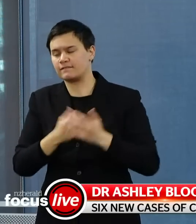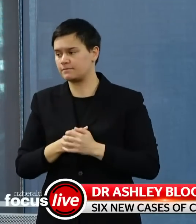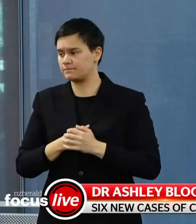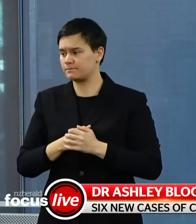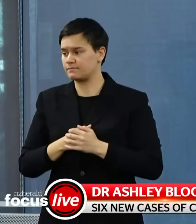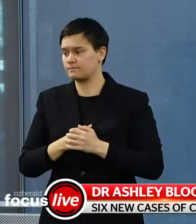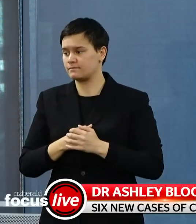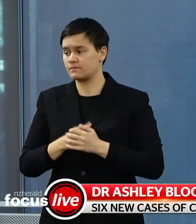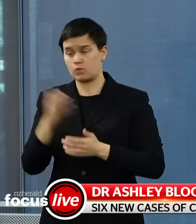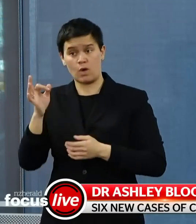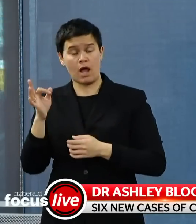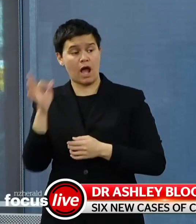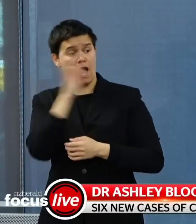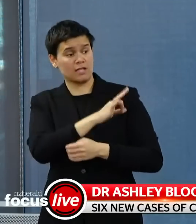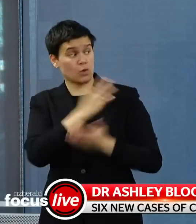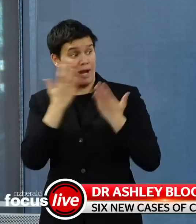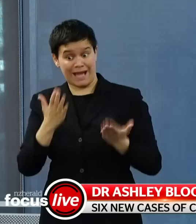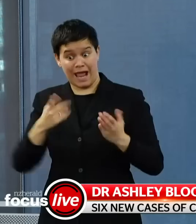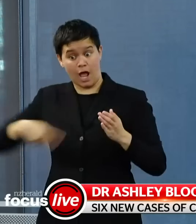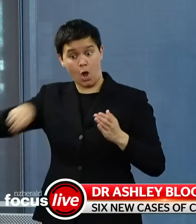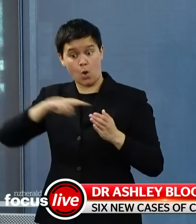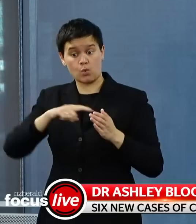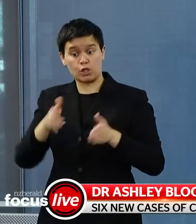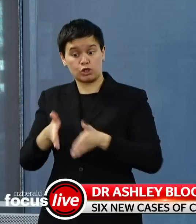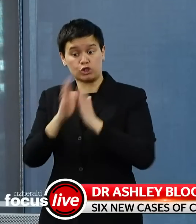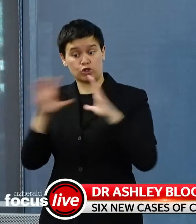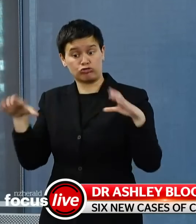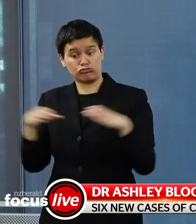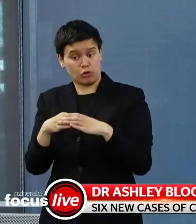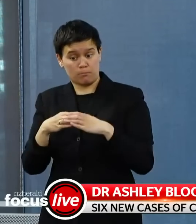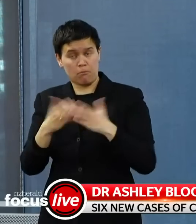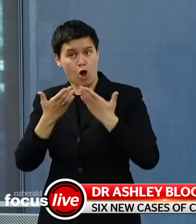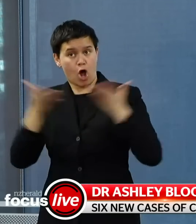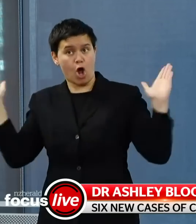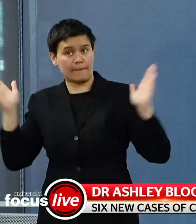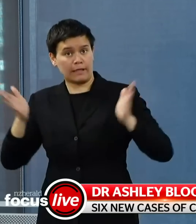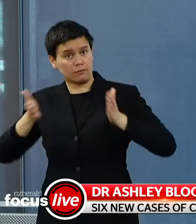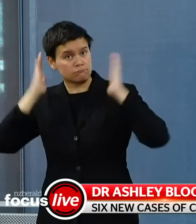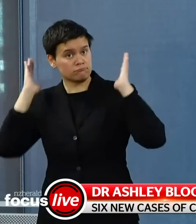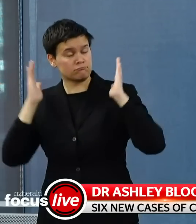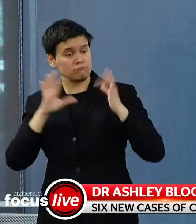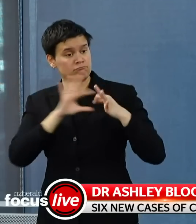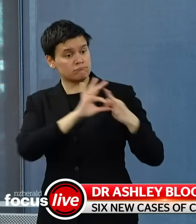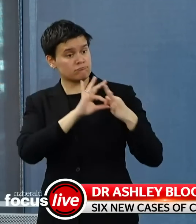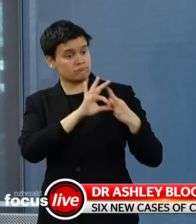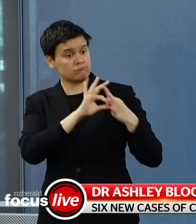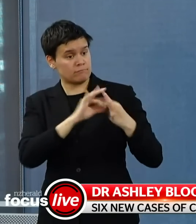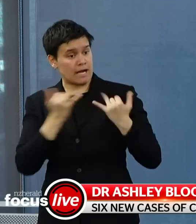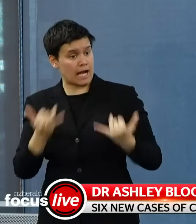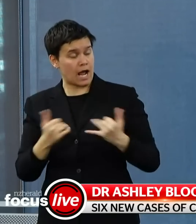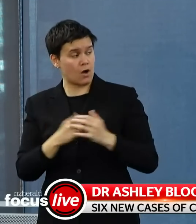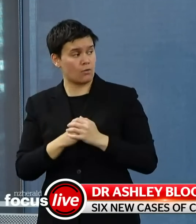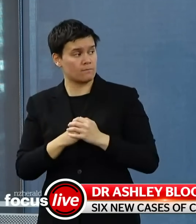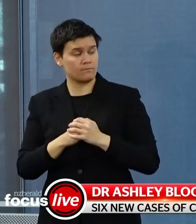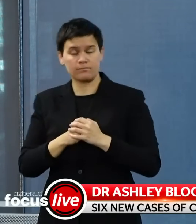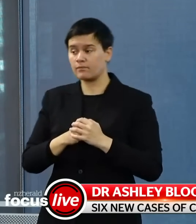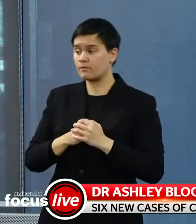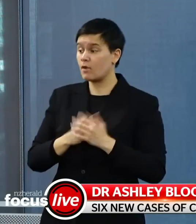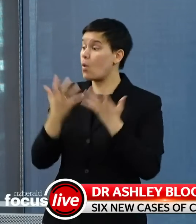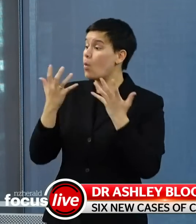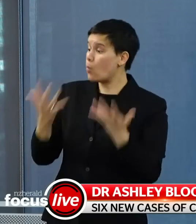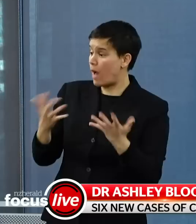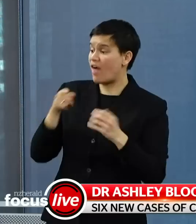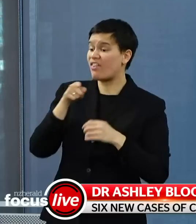cooperating with you? Well I don't know the full extent. There were originally 468 people